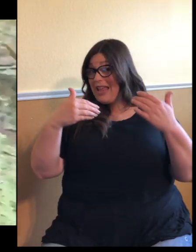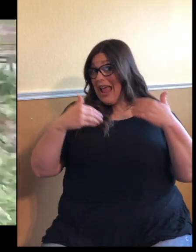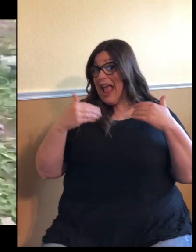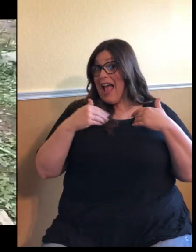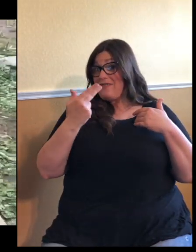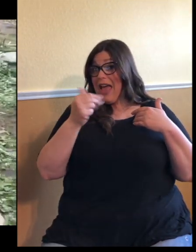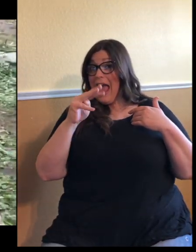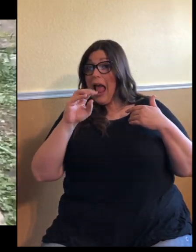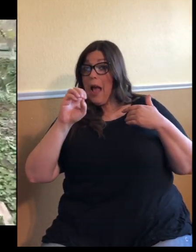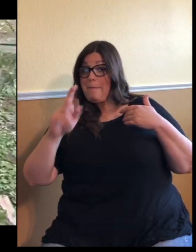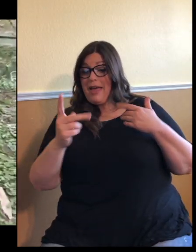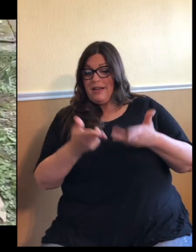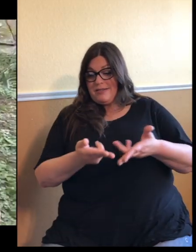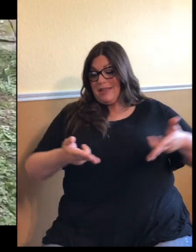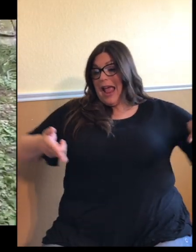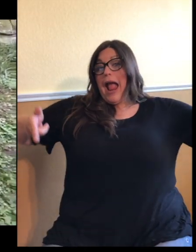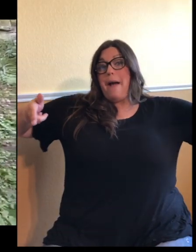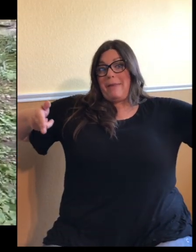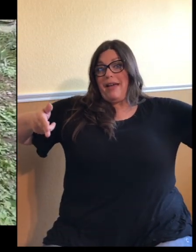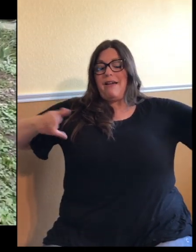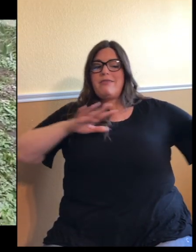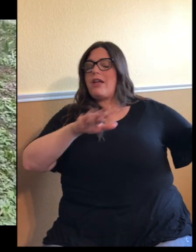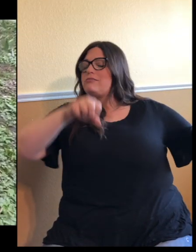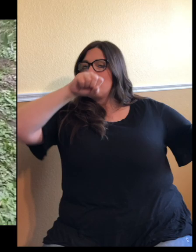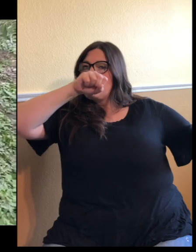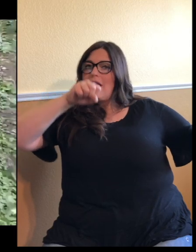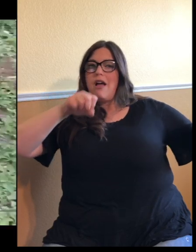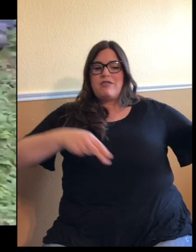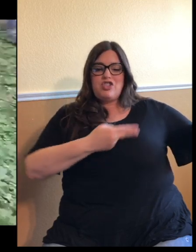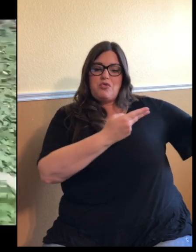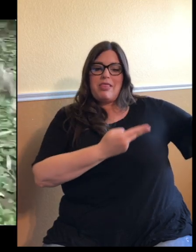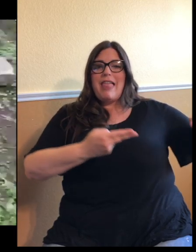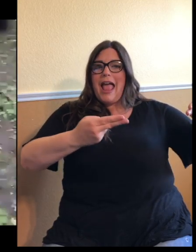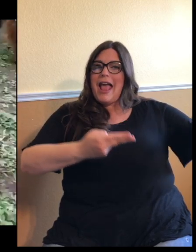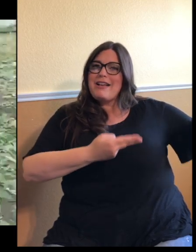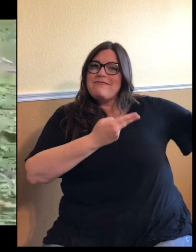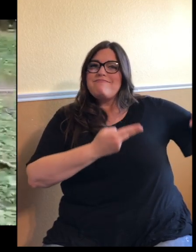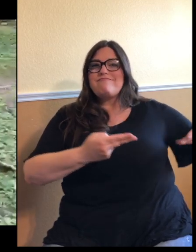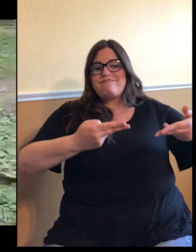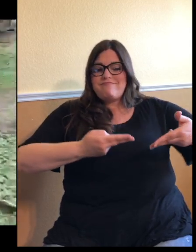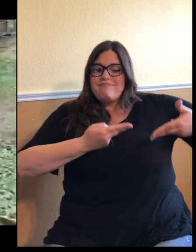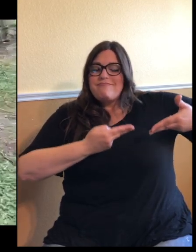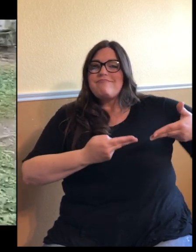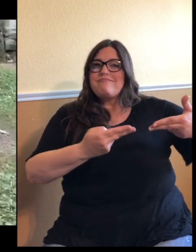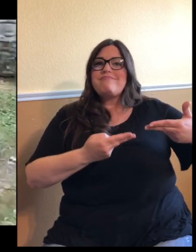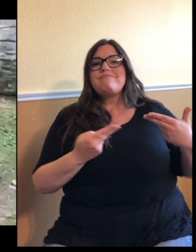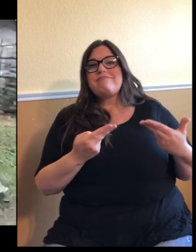a big hammock, and they love to lay in that and sleep in that. Kenji's right behind Paul there. The mail came out. He came to say hi.